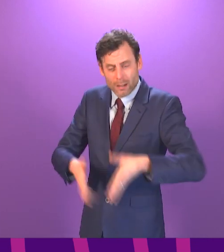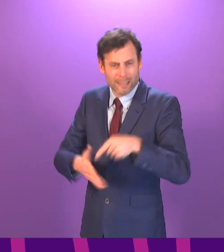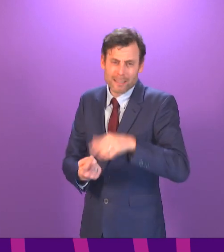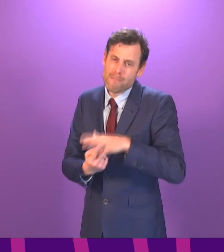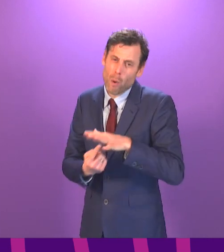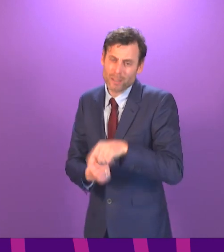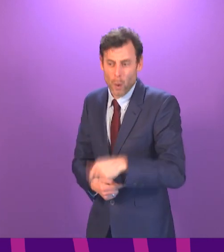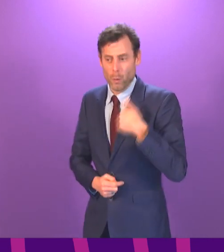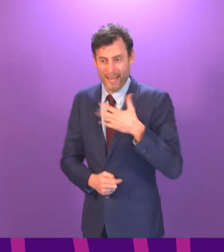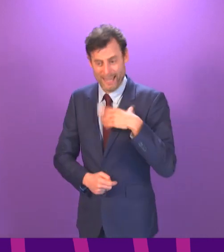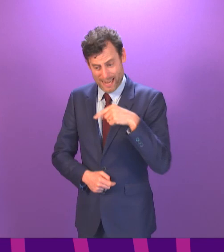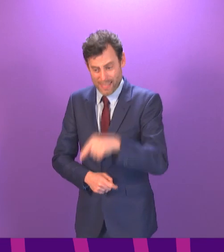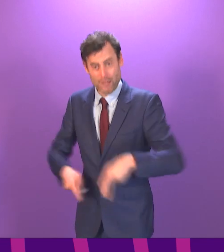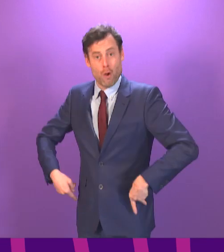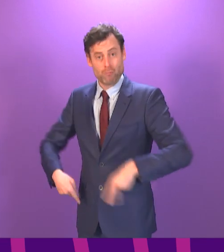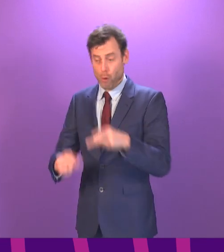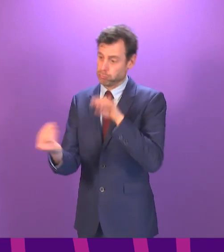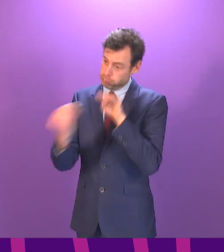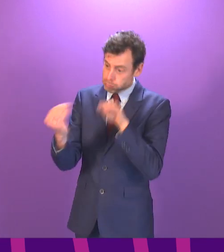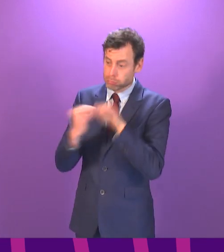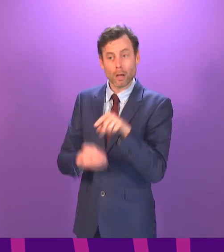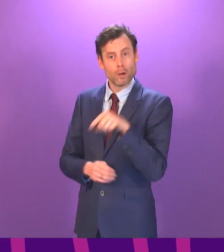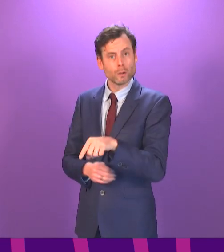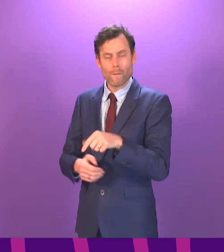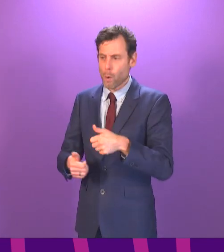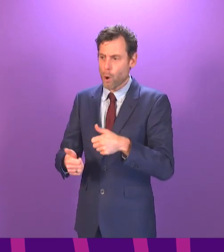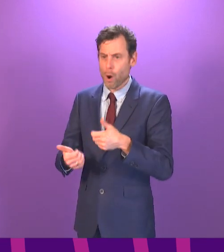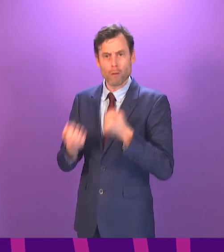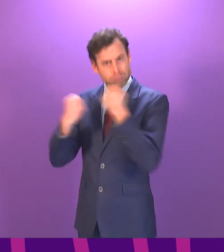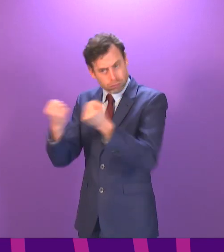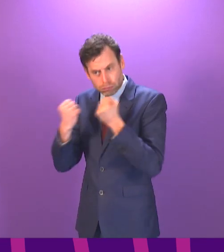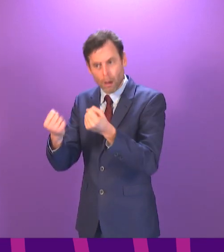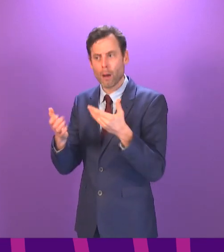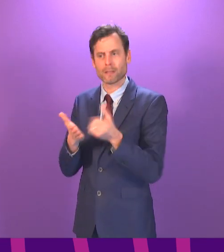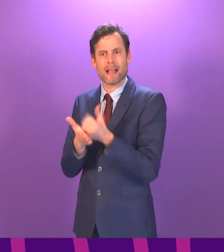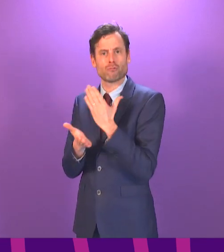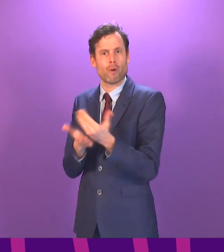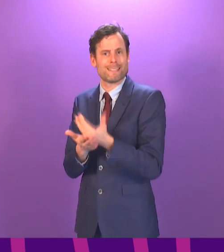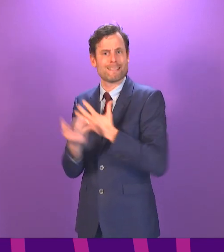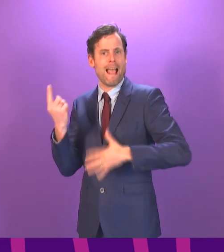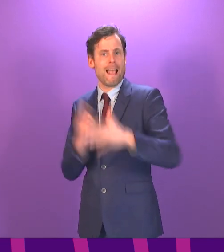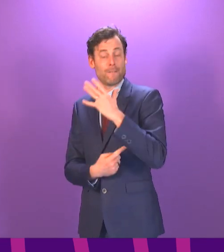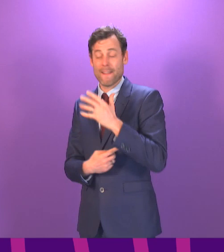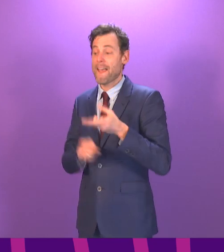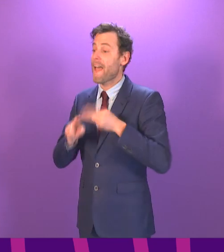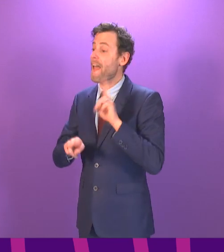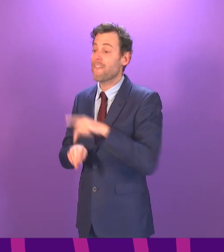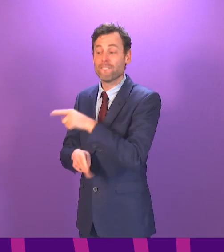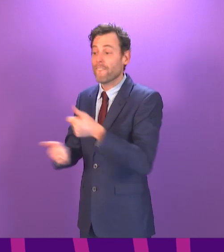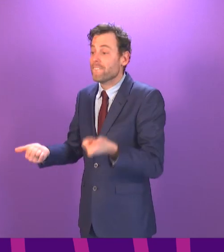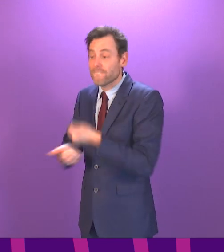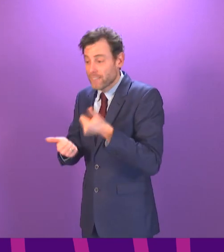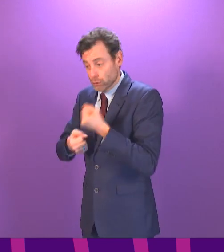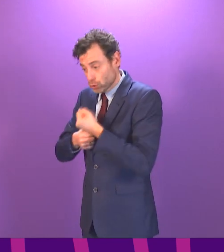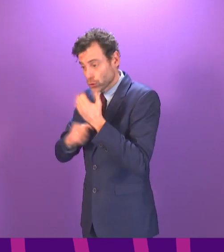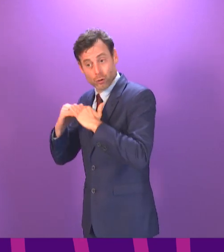accessibility and for safety with the Institute of Advanced Motorists saying that failure to complete the projects will, and I quote, cost lives as well as stunting